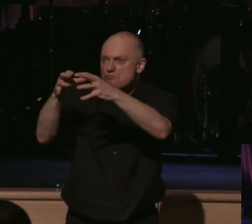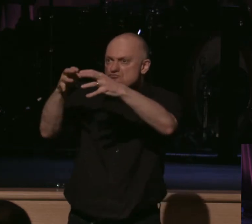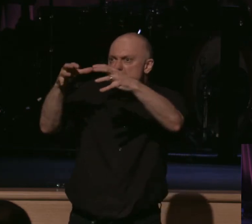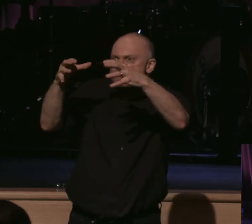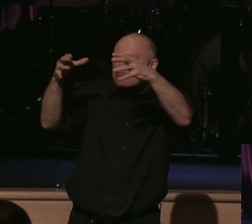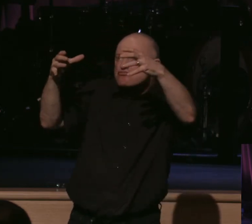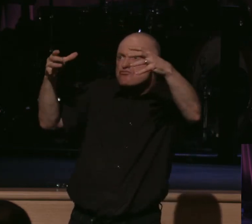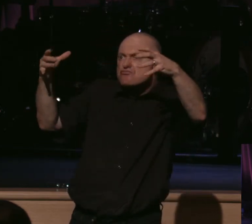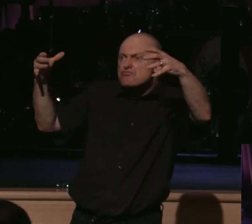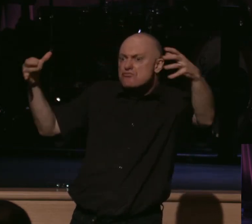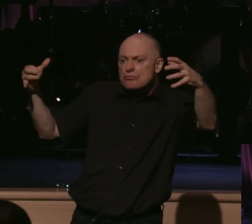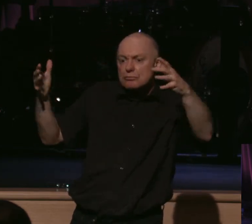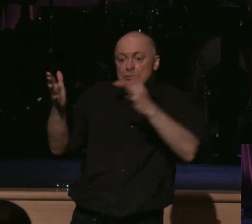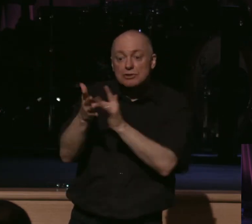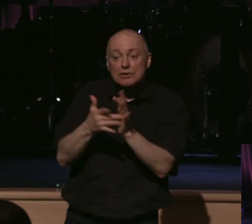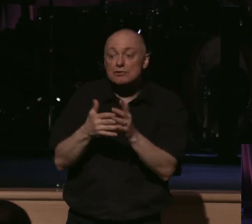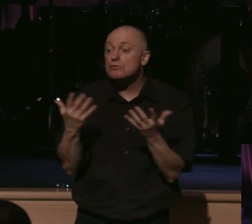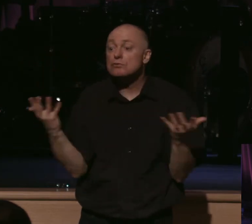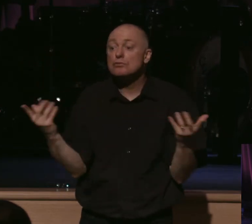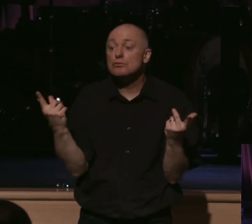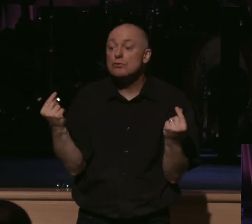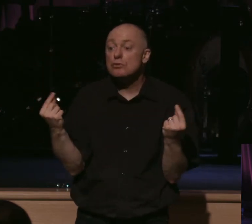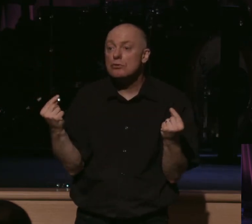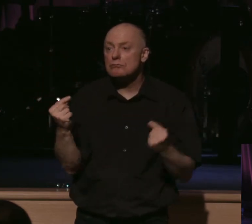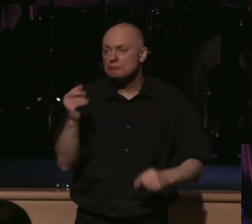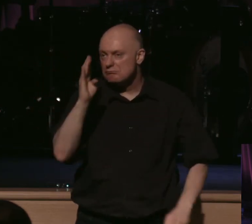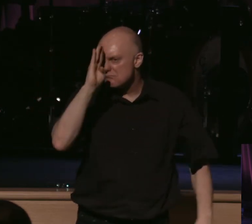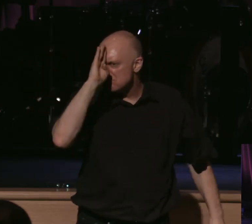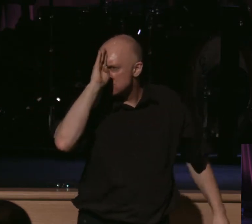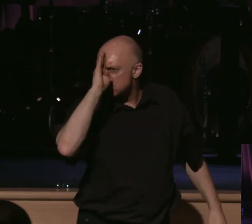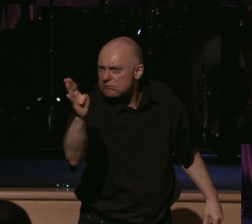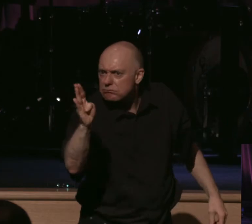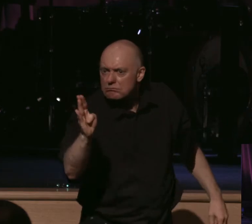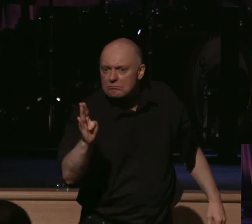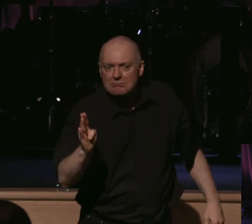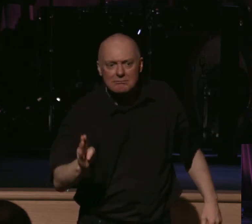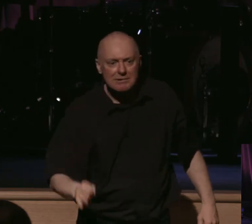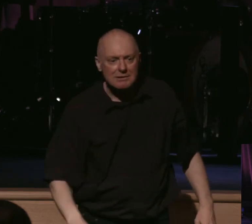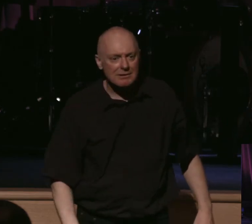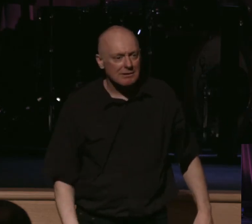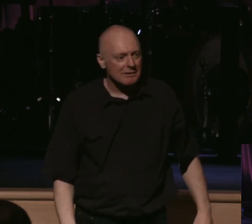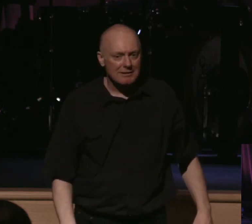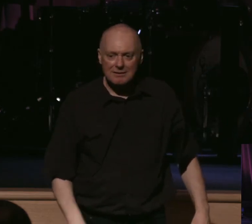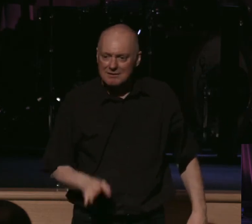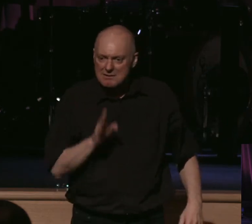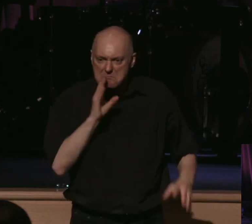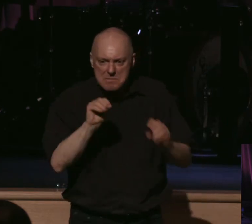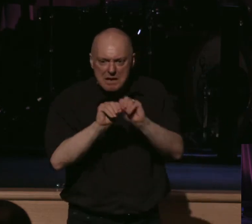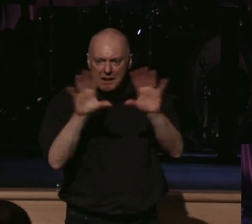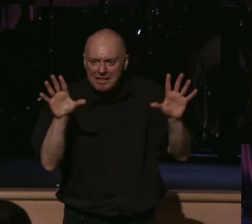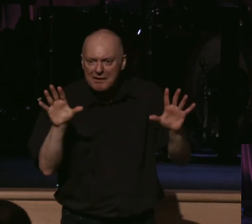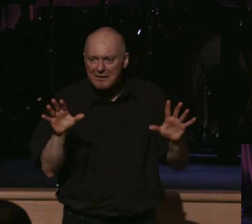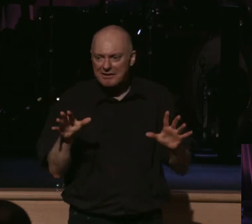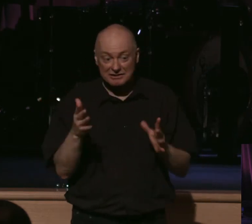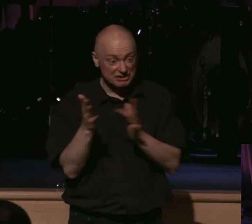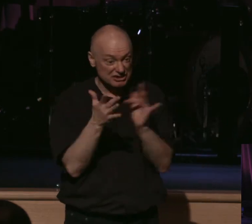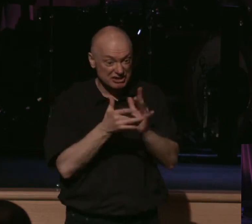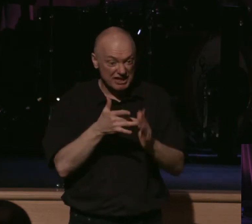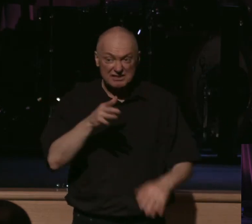Jesus often brought his hardest. And let's be clear also, this little sermon by Jesus would not